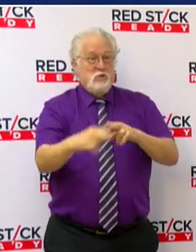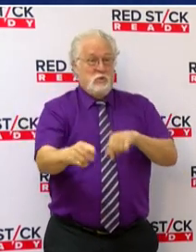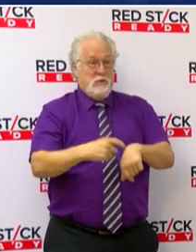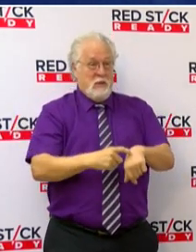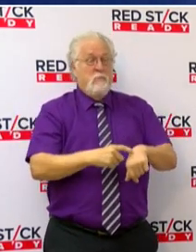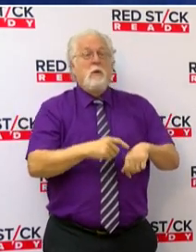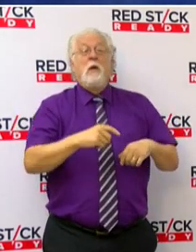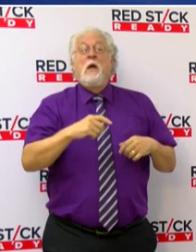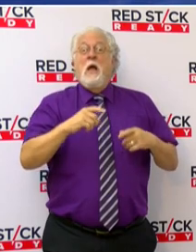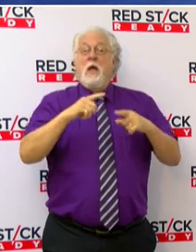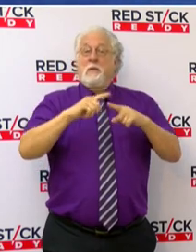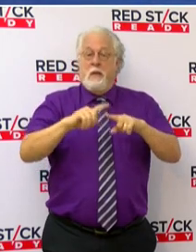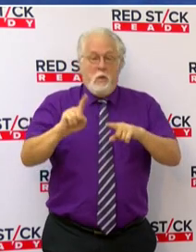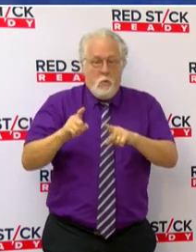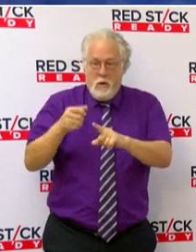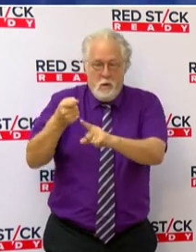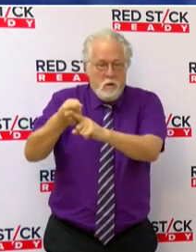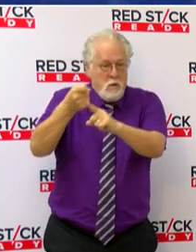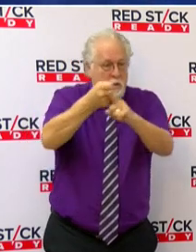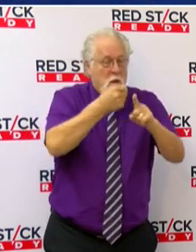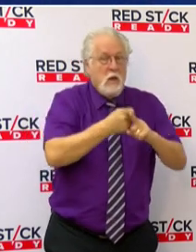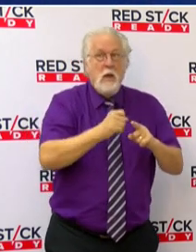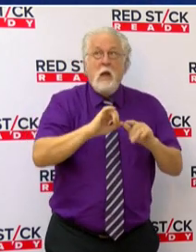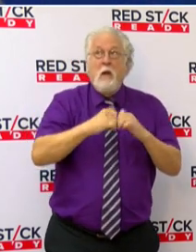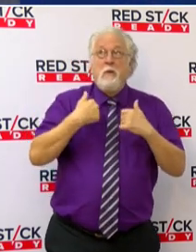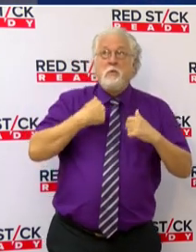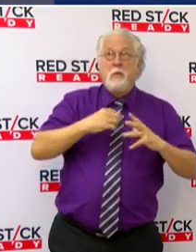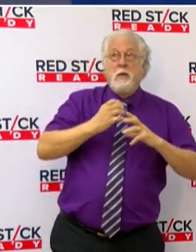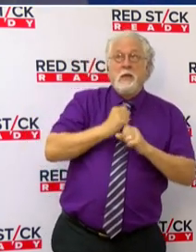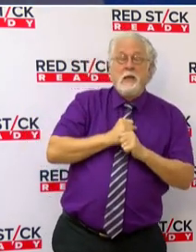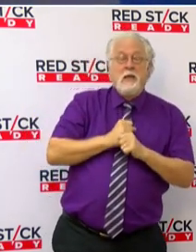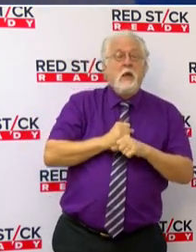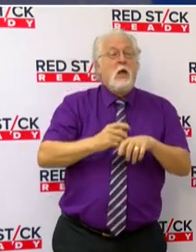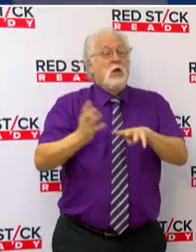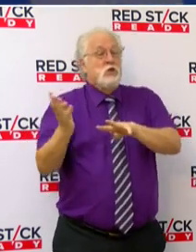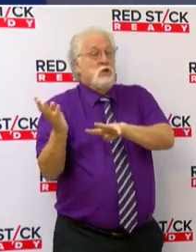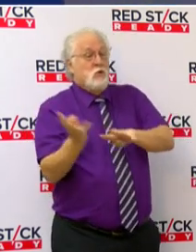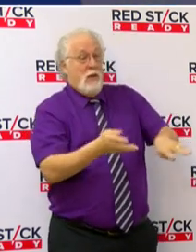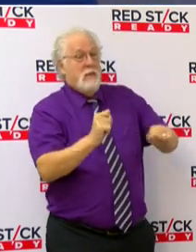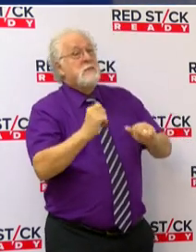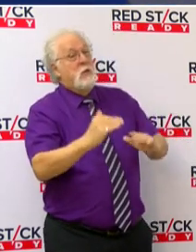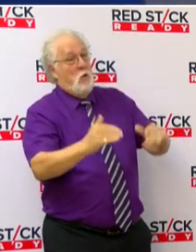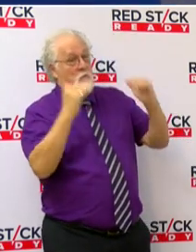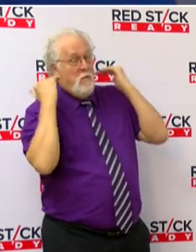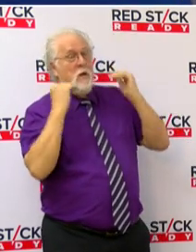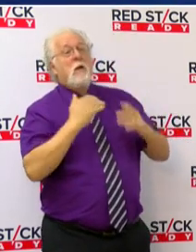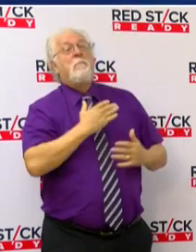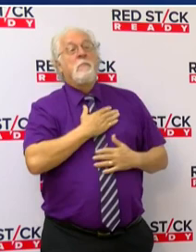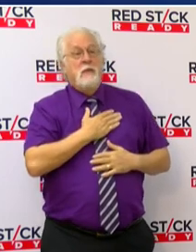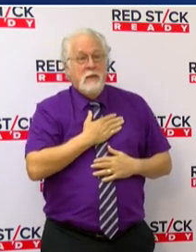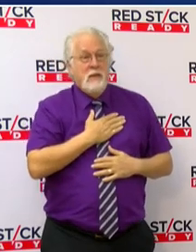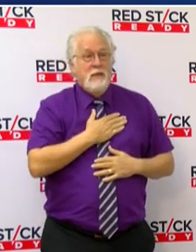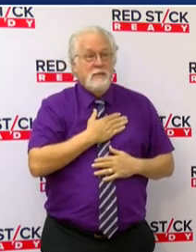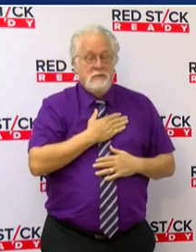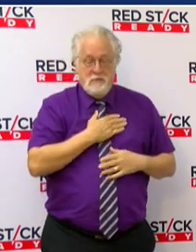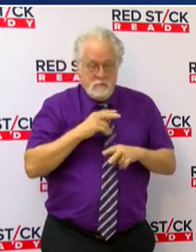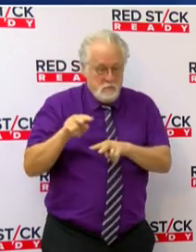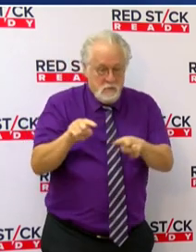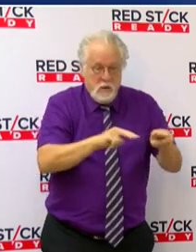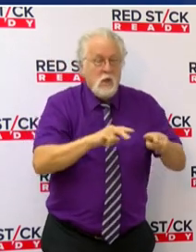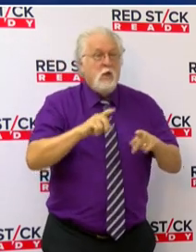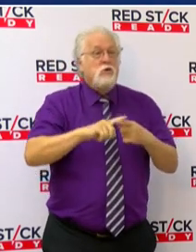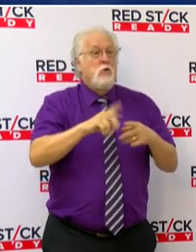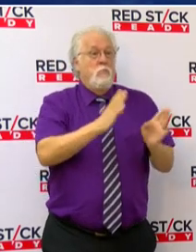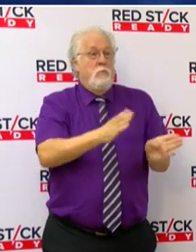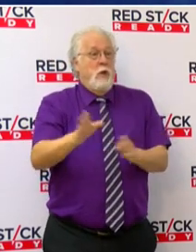Depending on where the rain falls and how much we receive, drainage systems can be overwhelmed. So please take precautions now